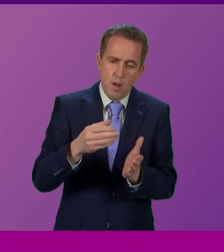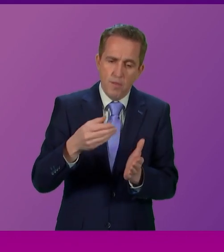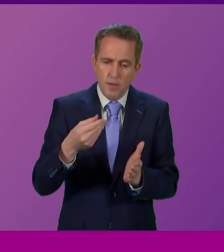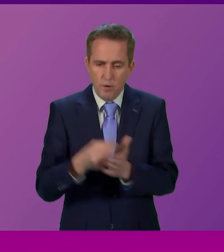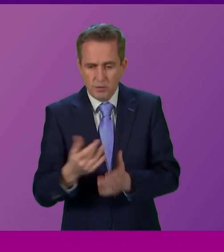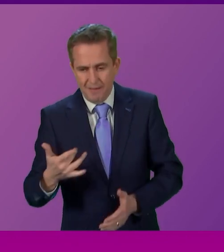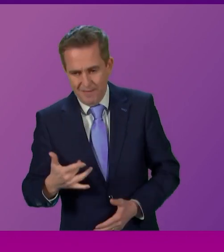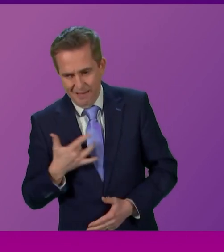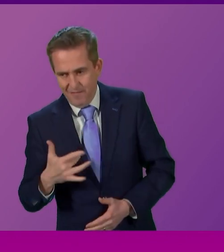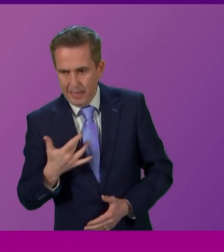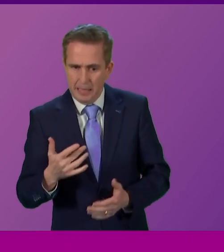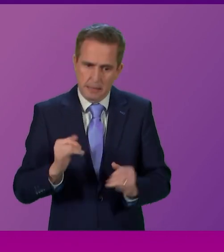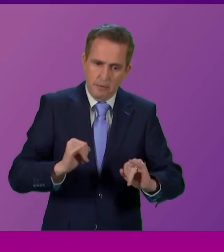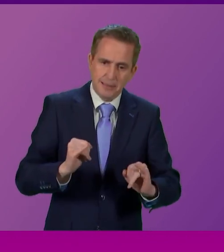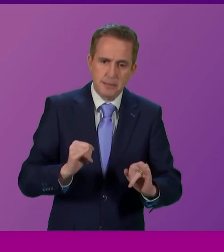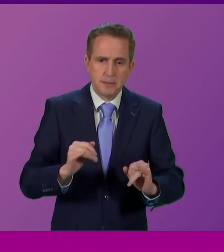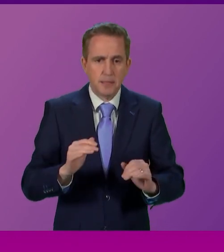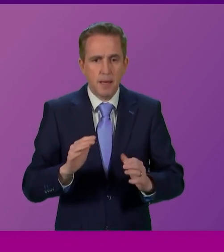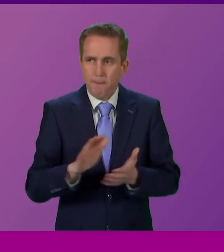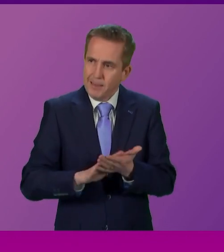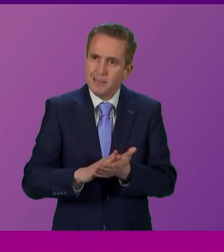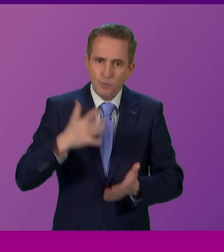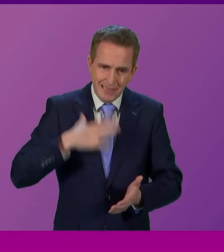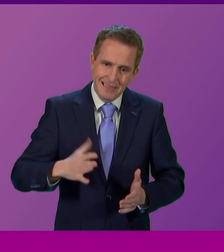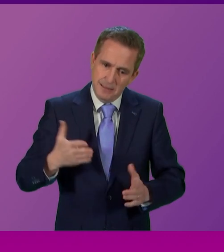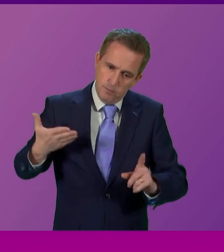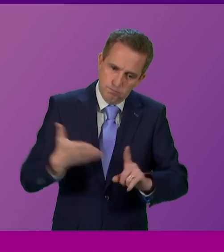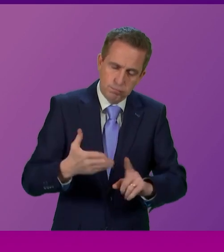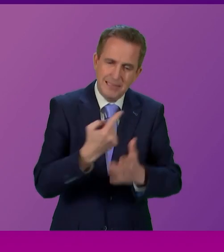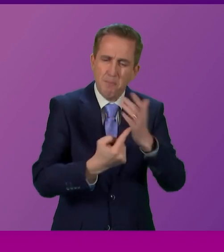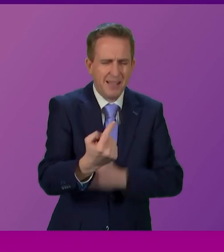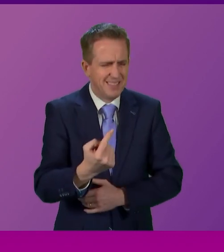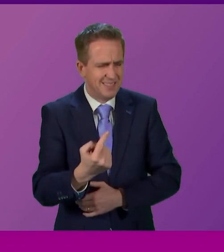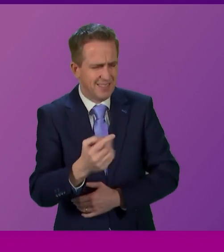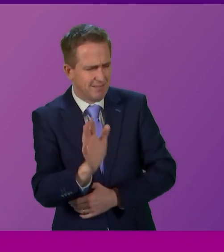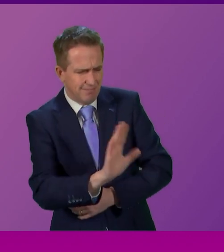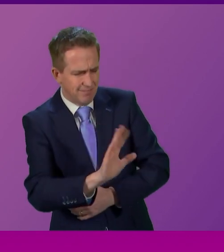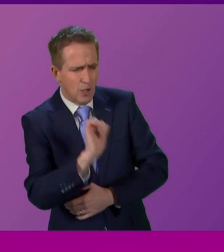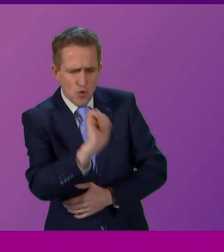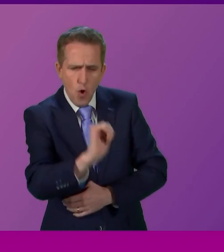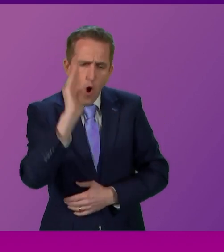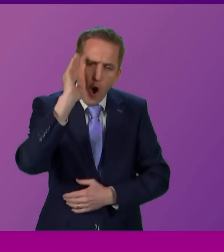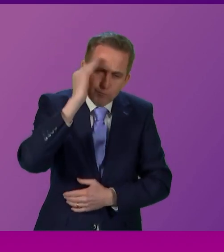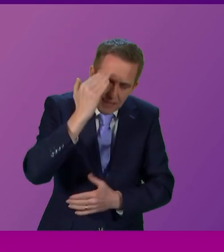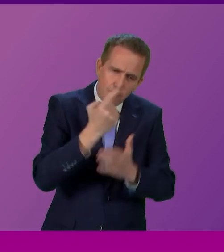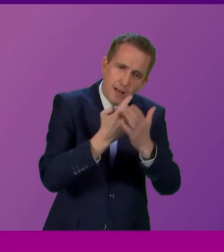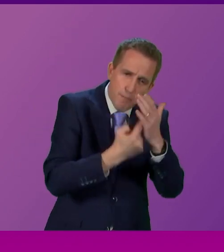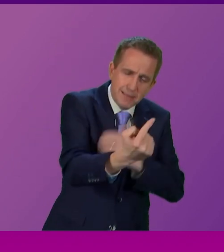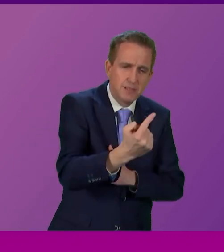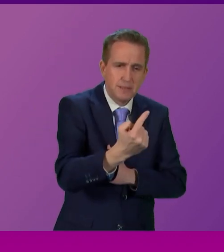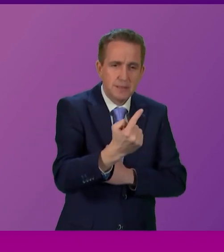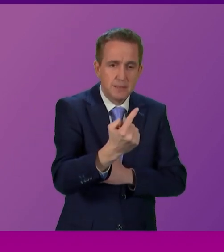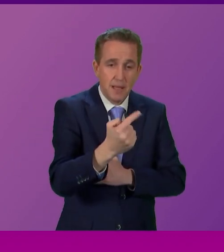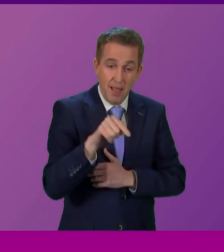crisis highlights, and I quote, the pressing need for independence. With this obsession for independence above all else,